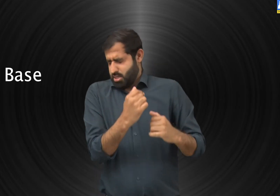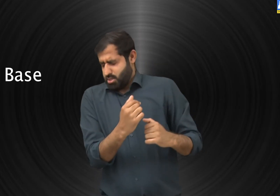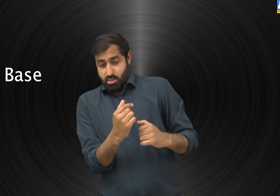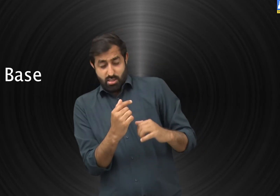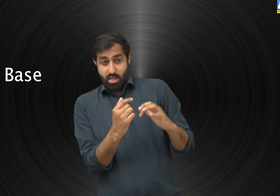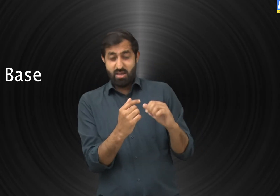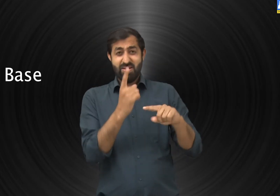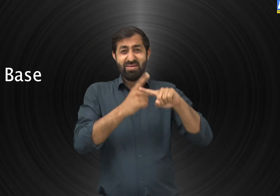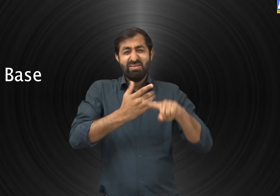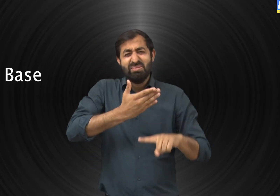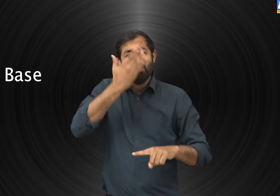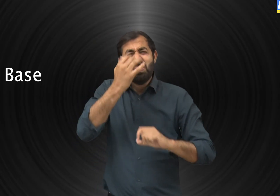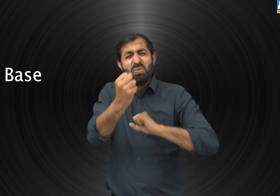and a strong smell.